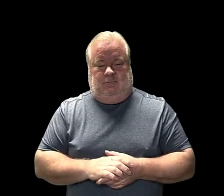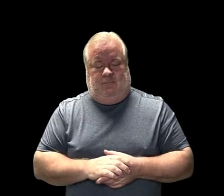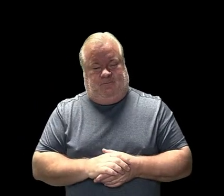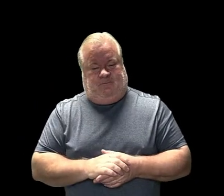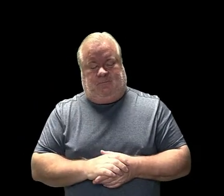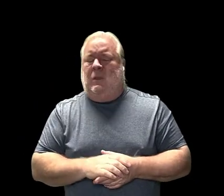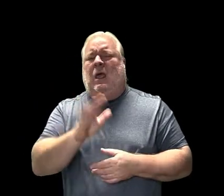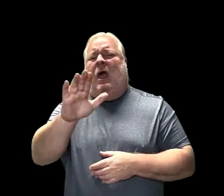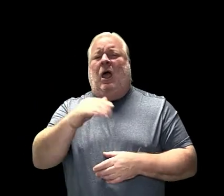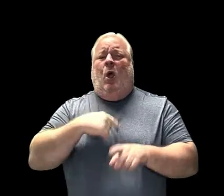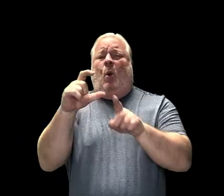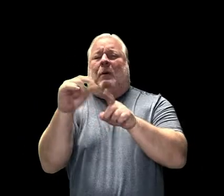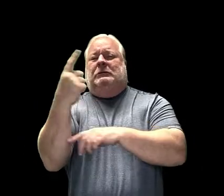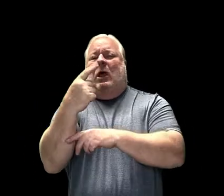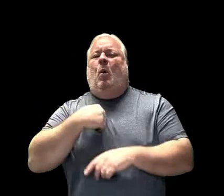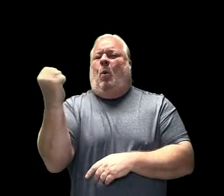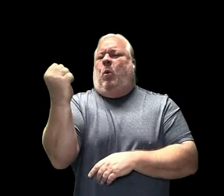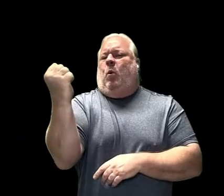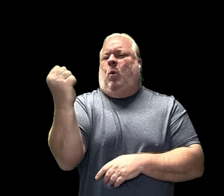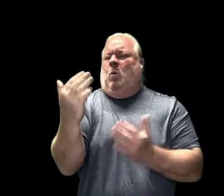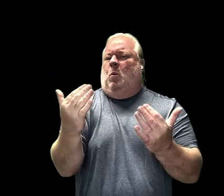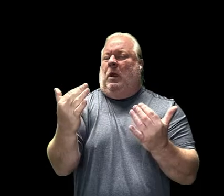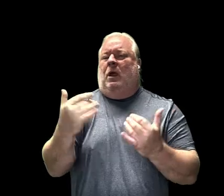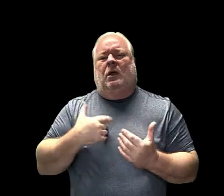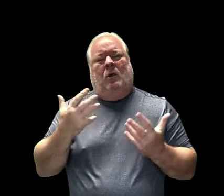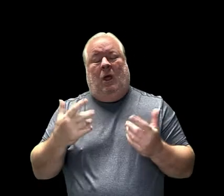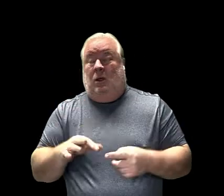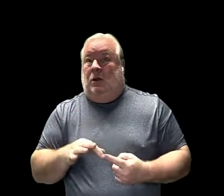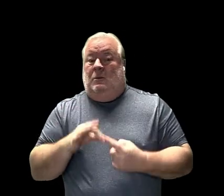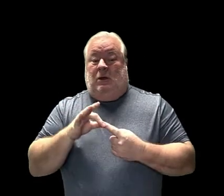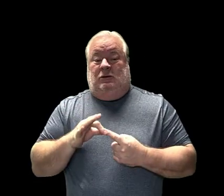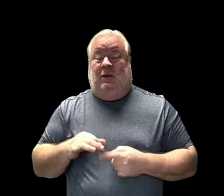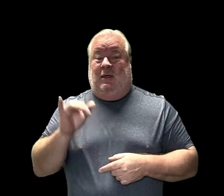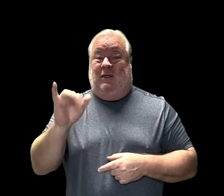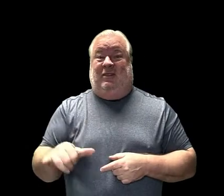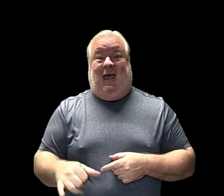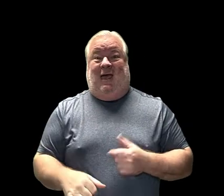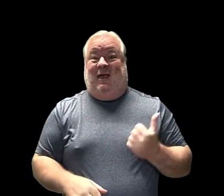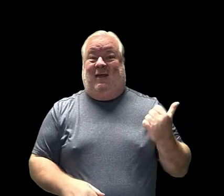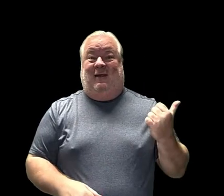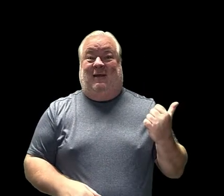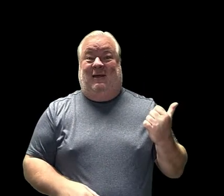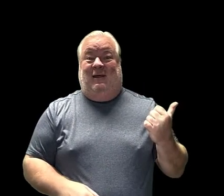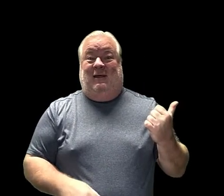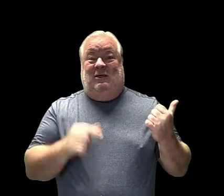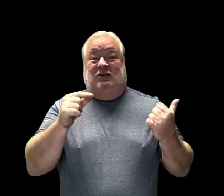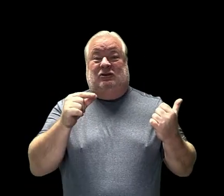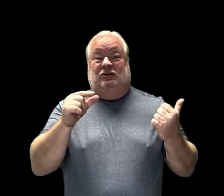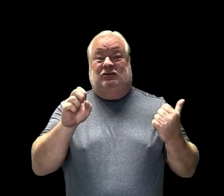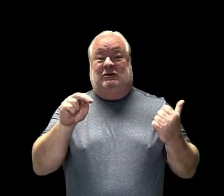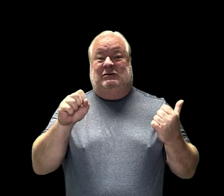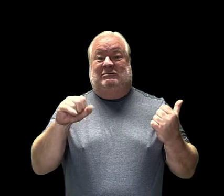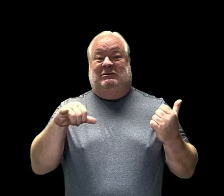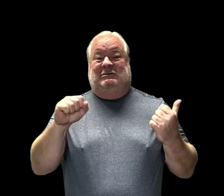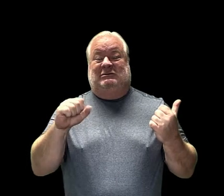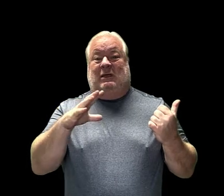Before our word of the day, I want to thank our two scholars Genesis